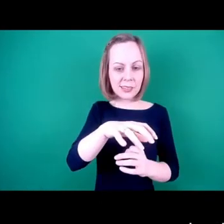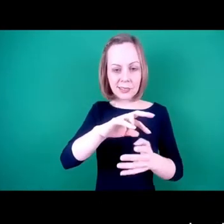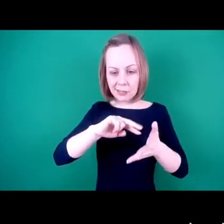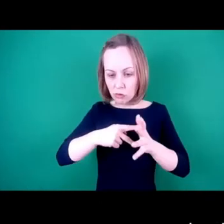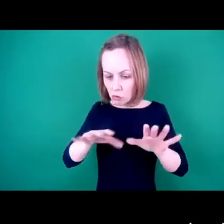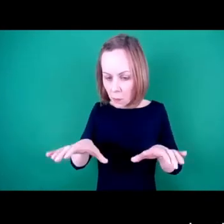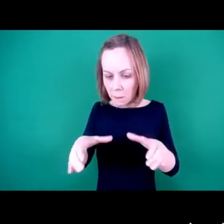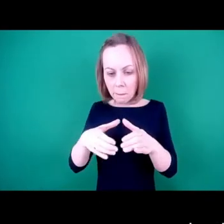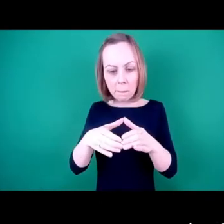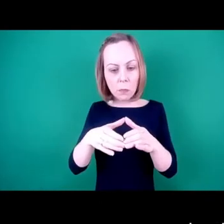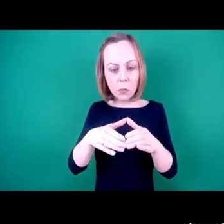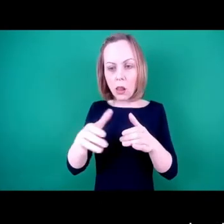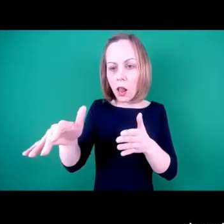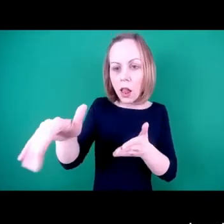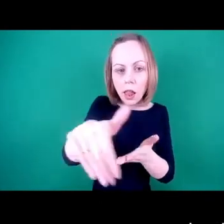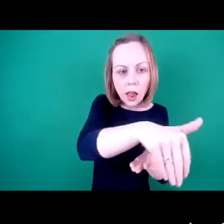of best practice.